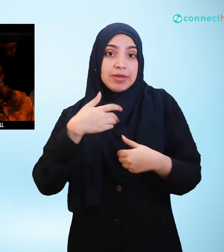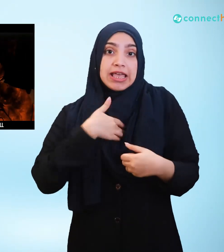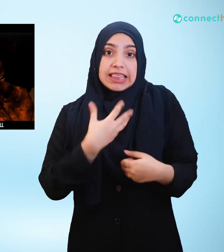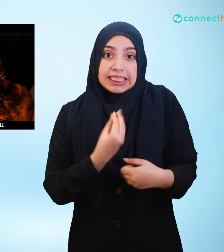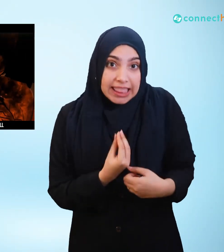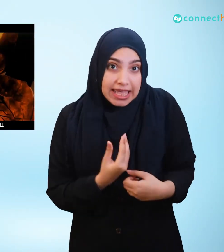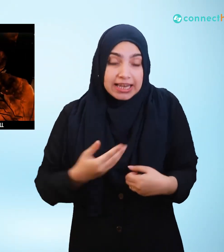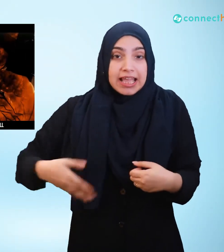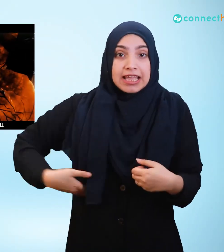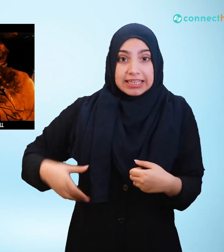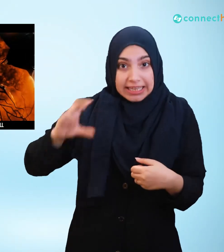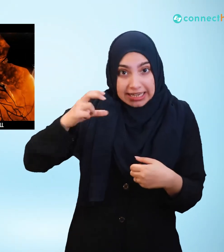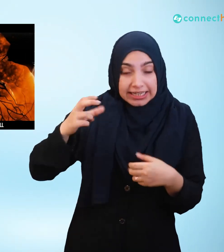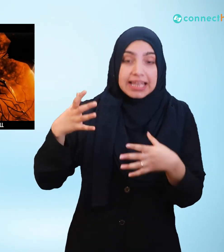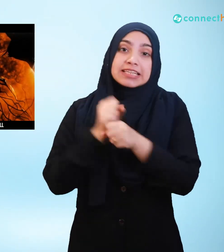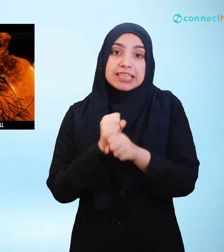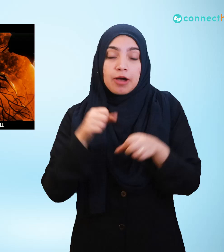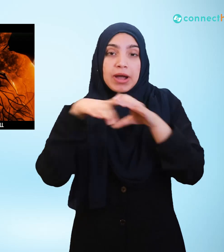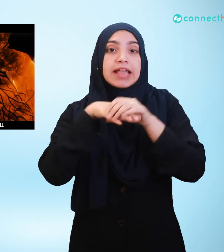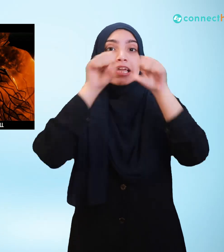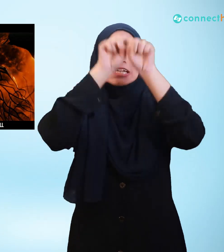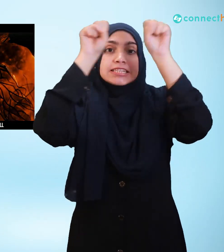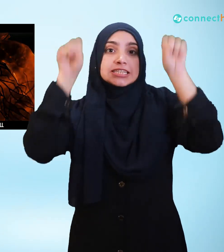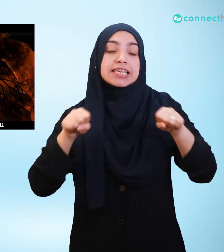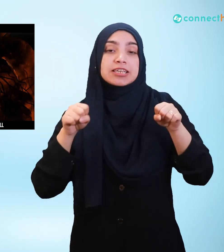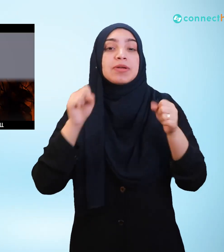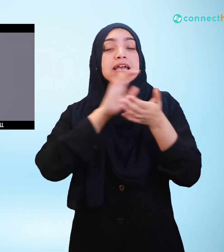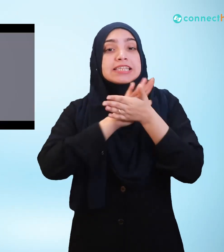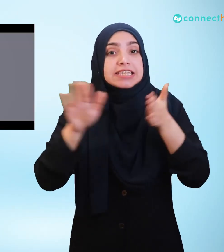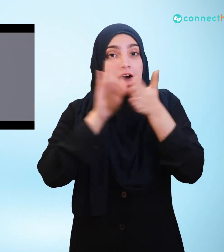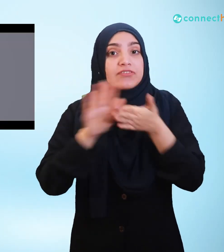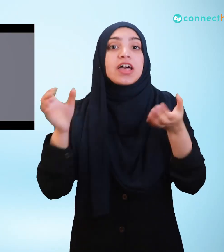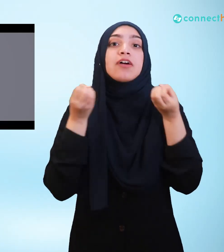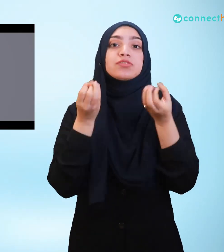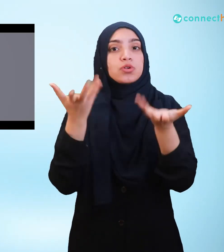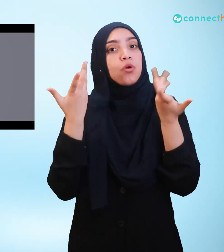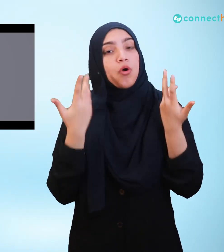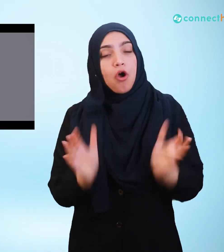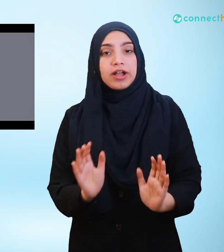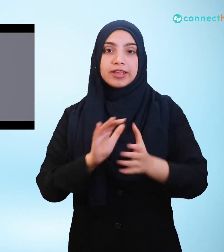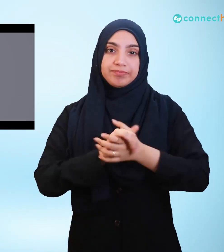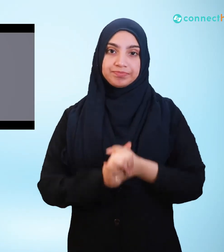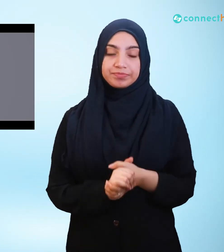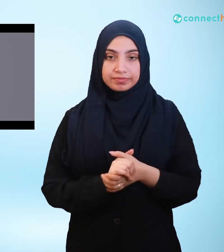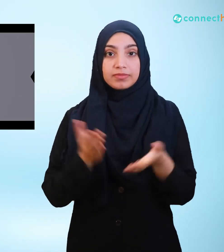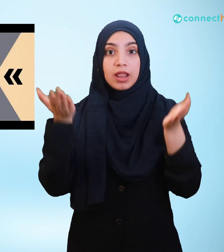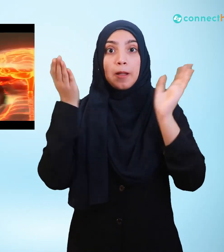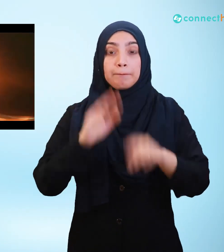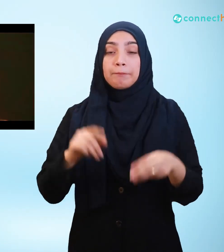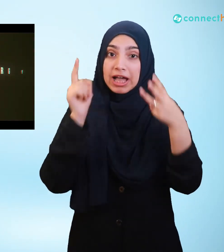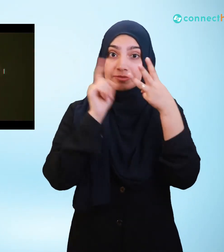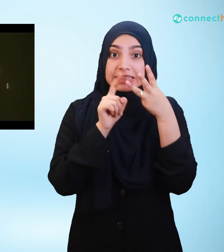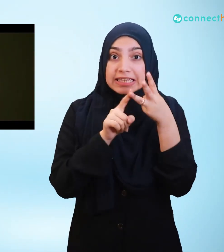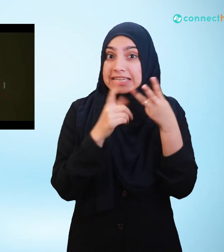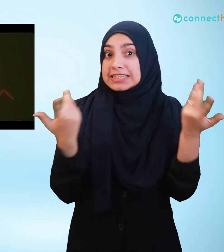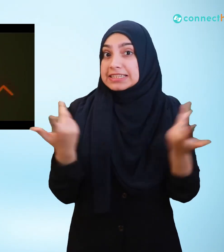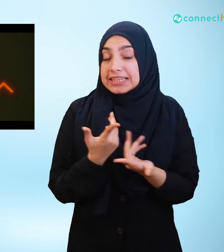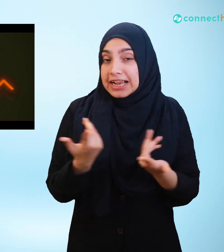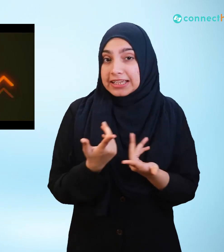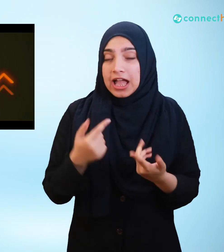start their repair process as well. Stage 3 By the third stage, energy levels will have increased,